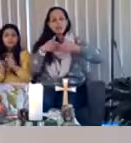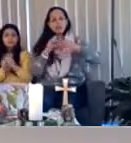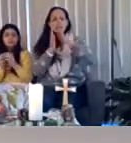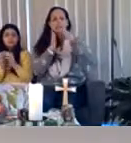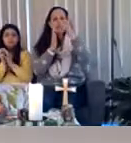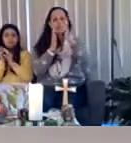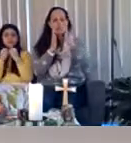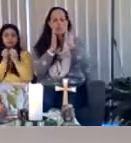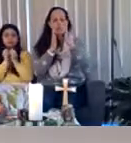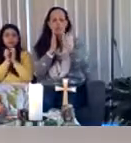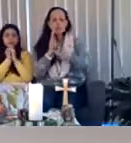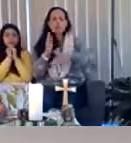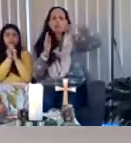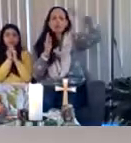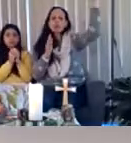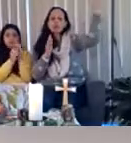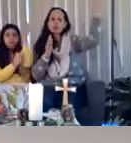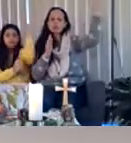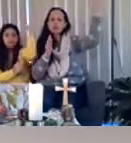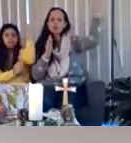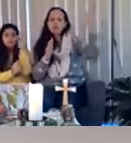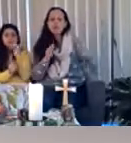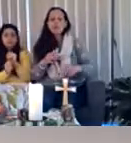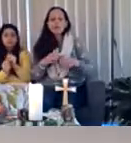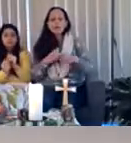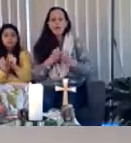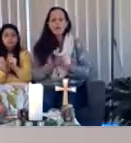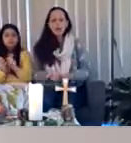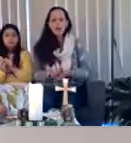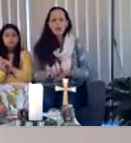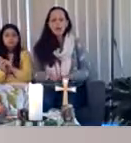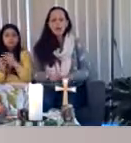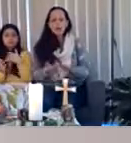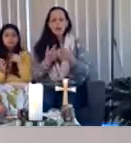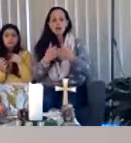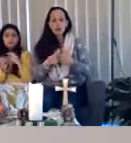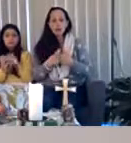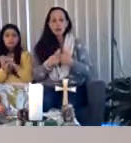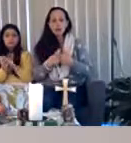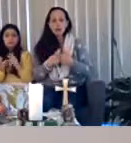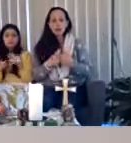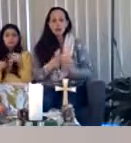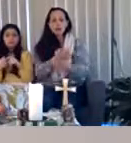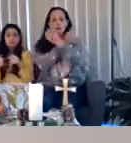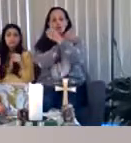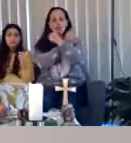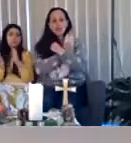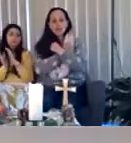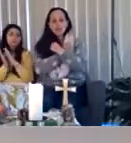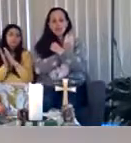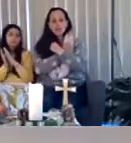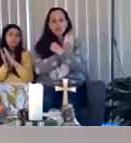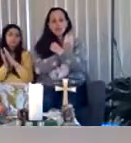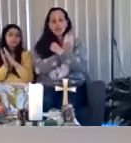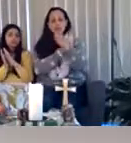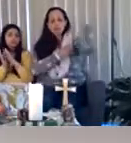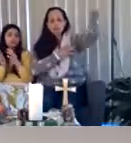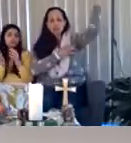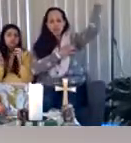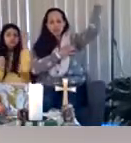you. my life before you.